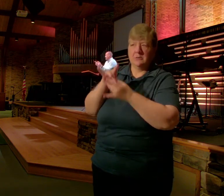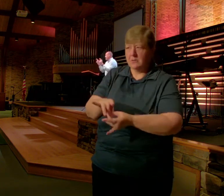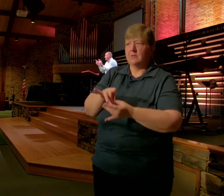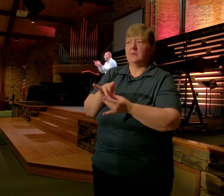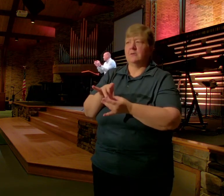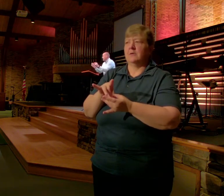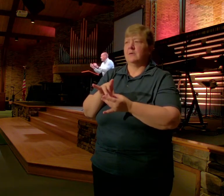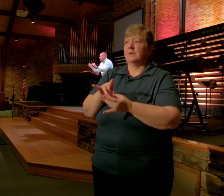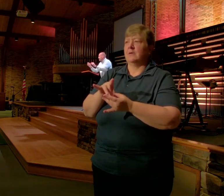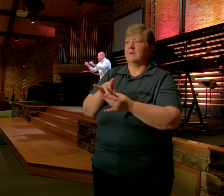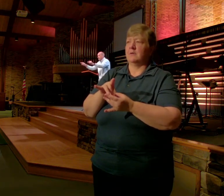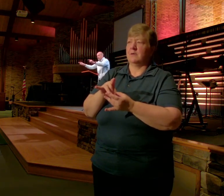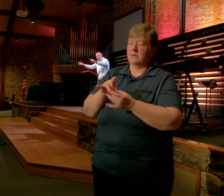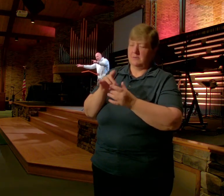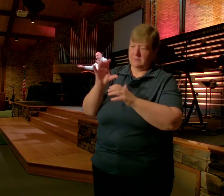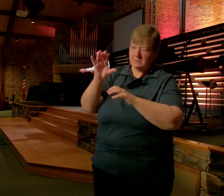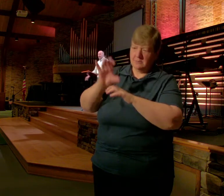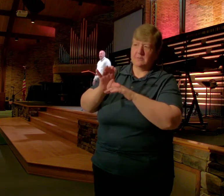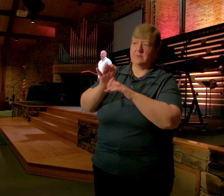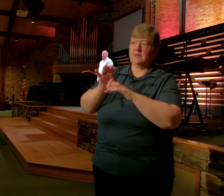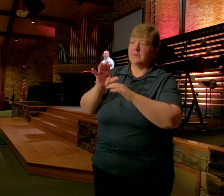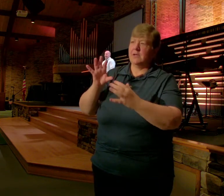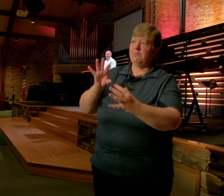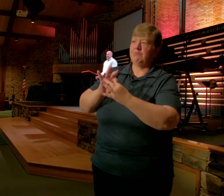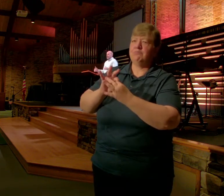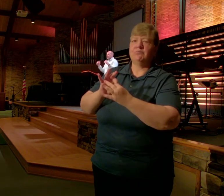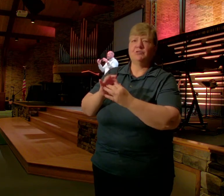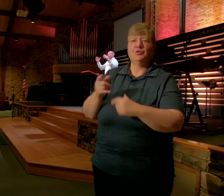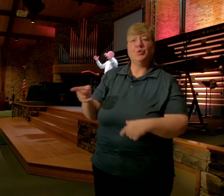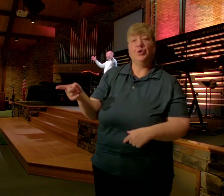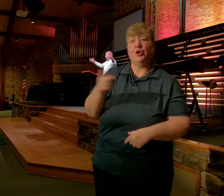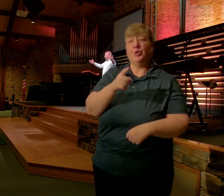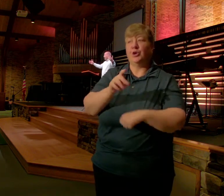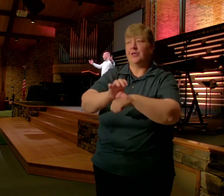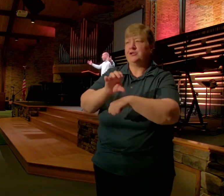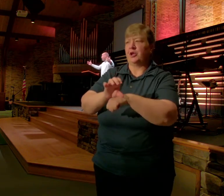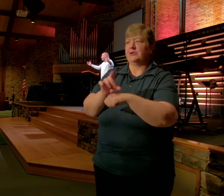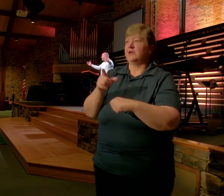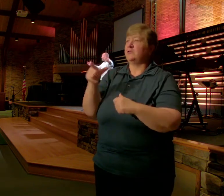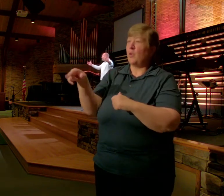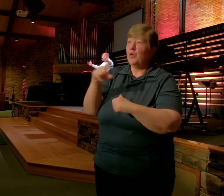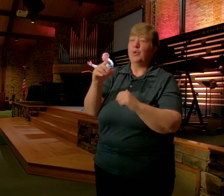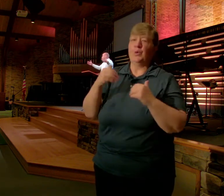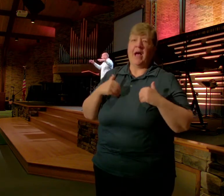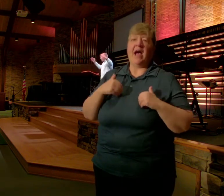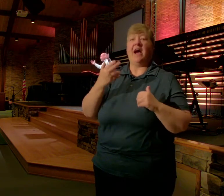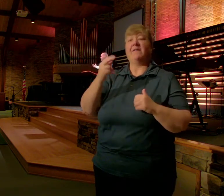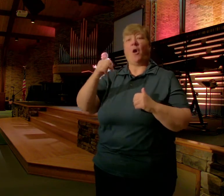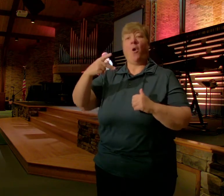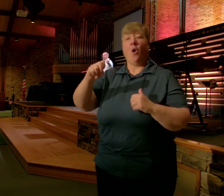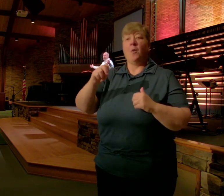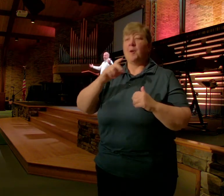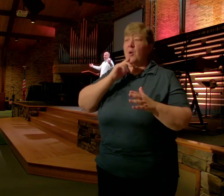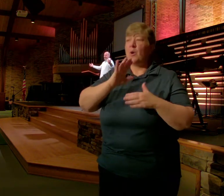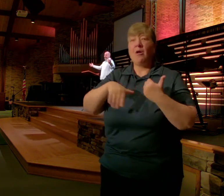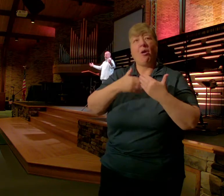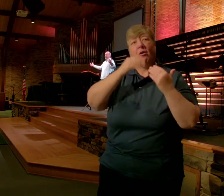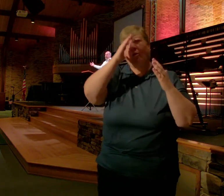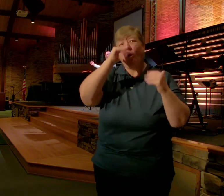Jesus Bound Himself To You So You Can Have Hope When All Hope Is Gone